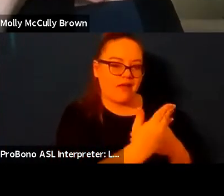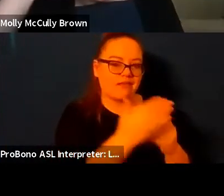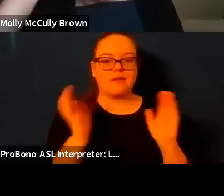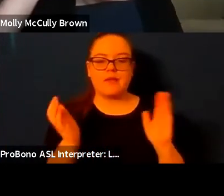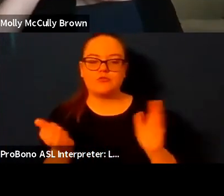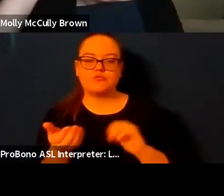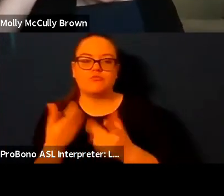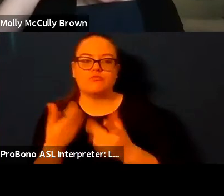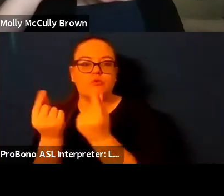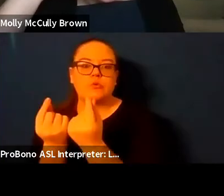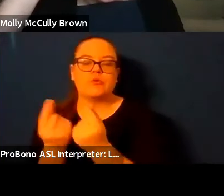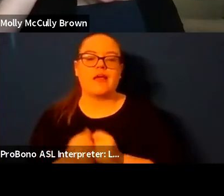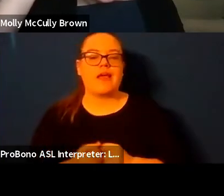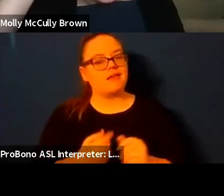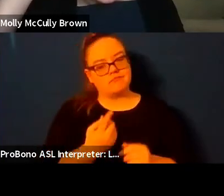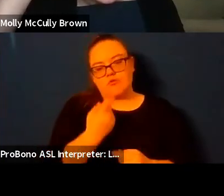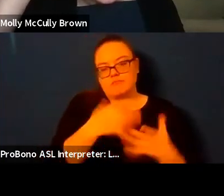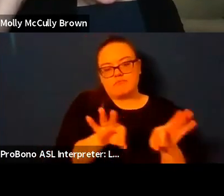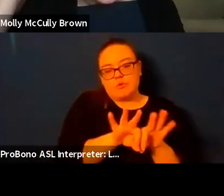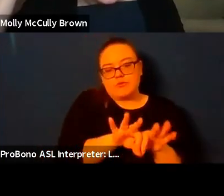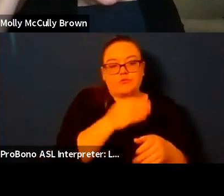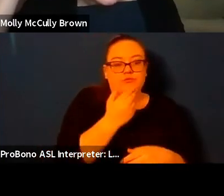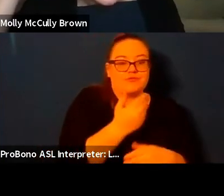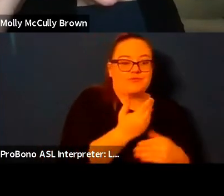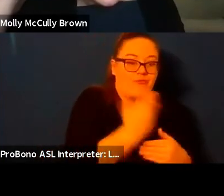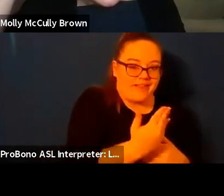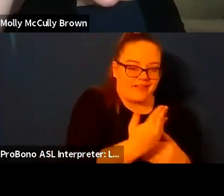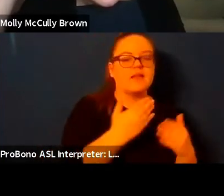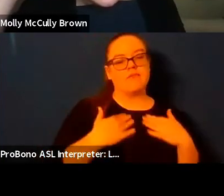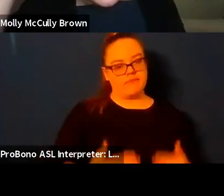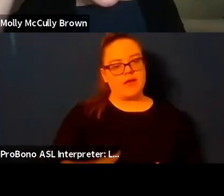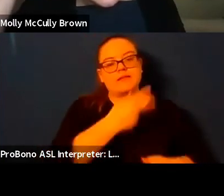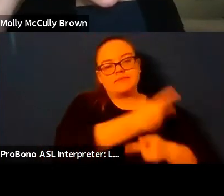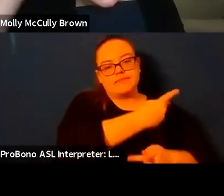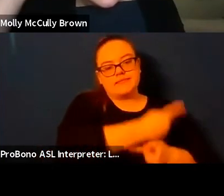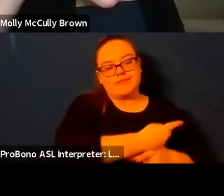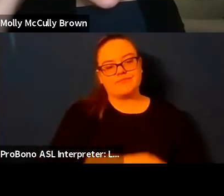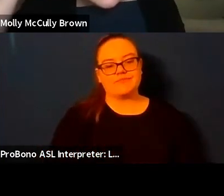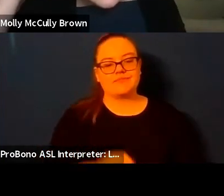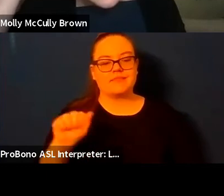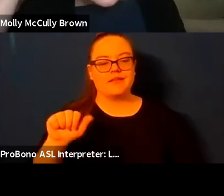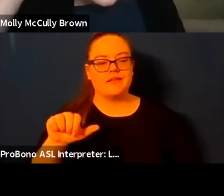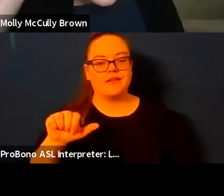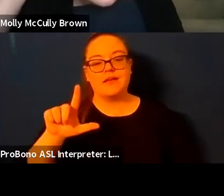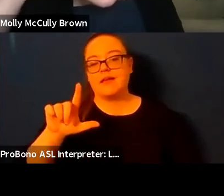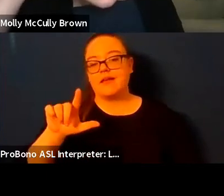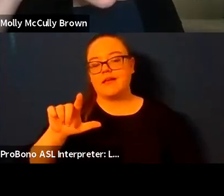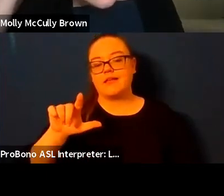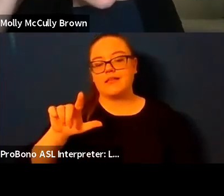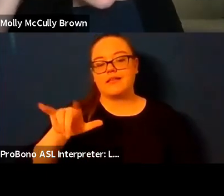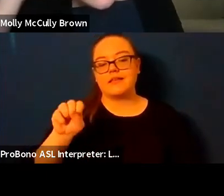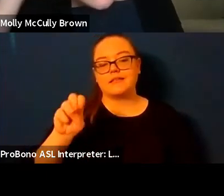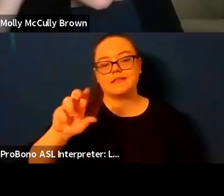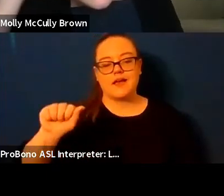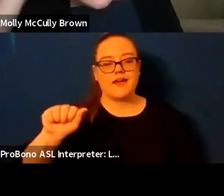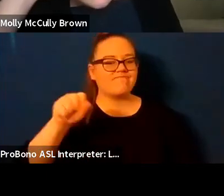um yeah i think you've all just said it really wonderfully i i guess the only the only thing